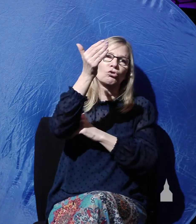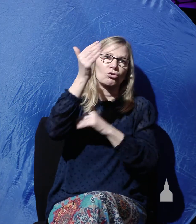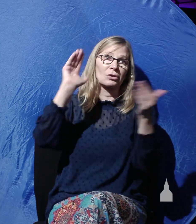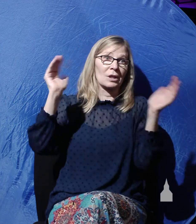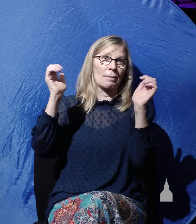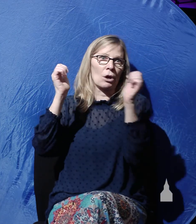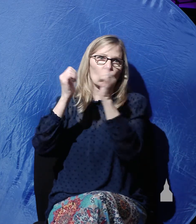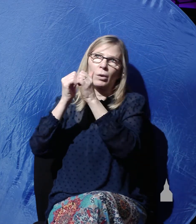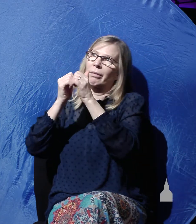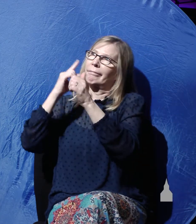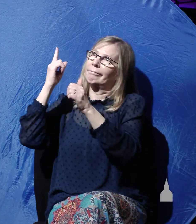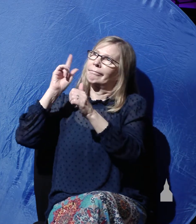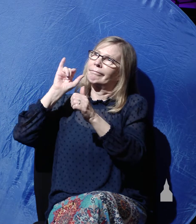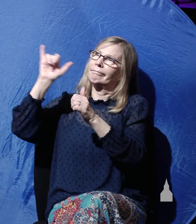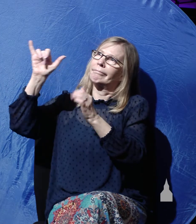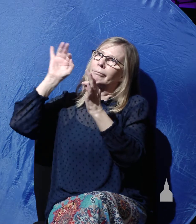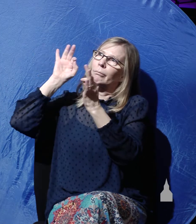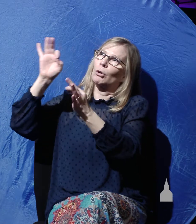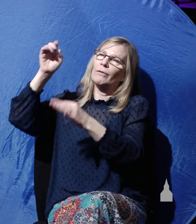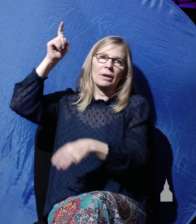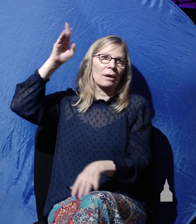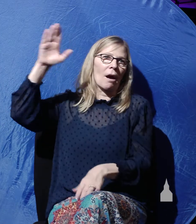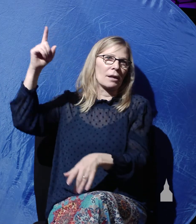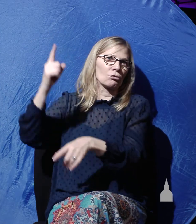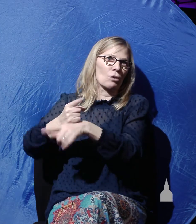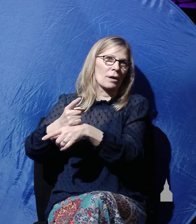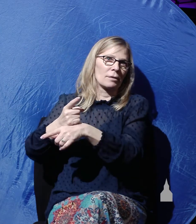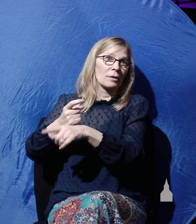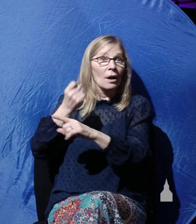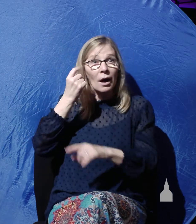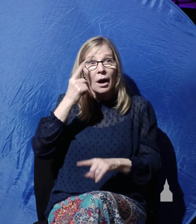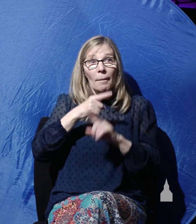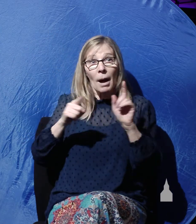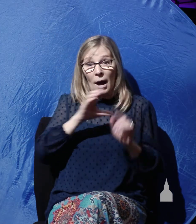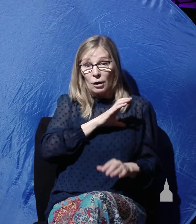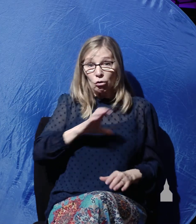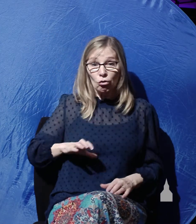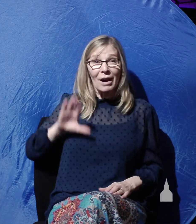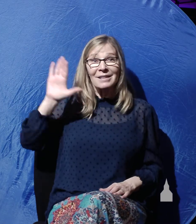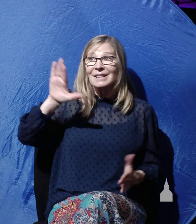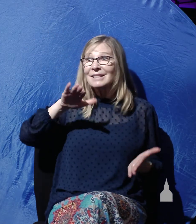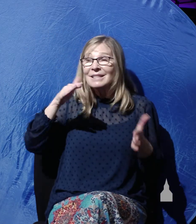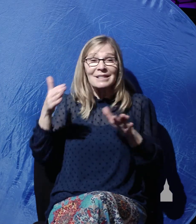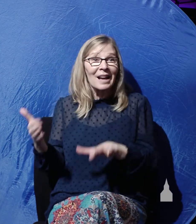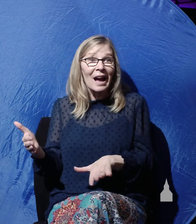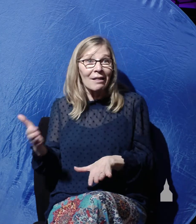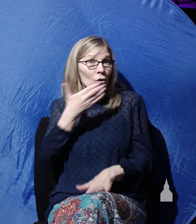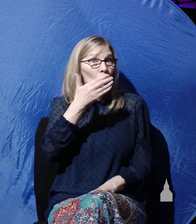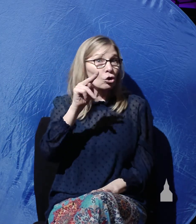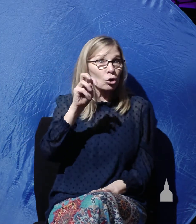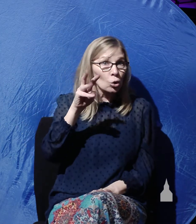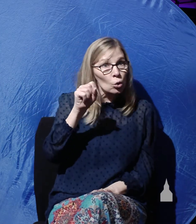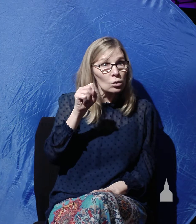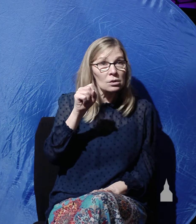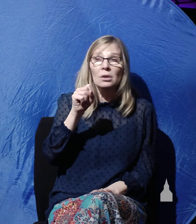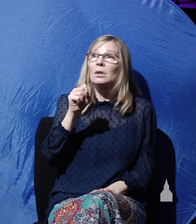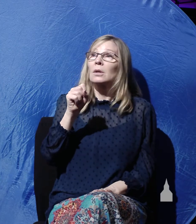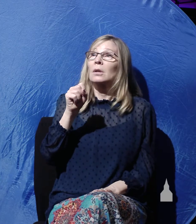infinite God and his righteousness. But Christ's death, this is the good news, Christ's death was a substitutionary